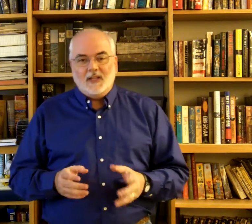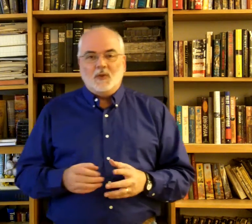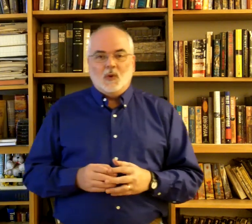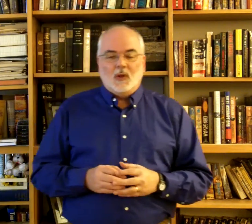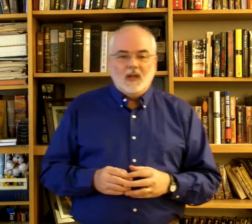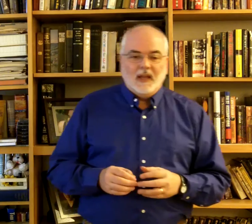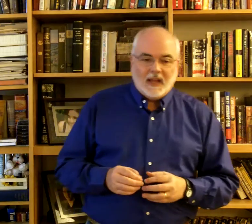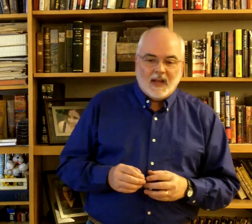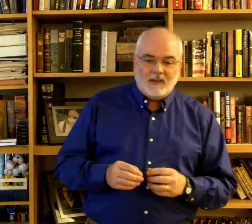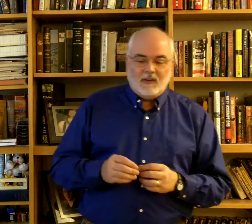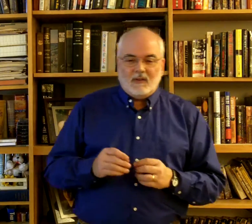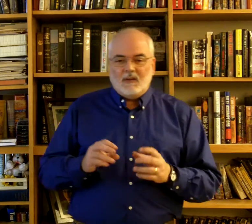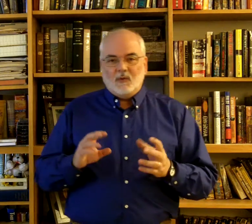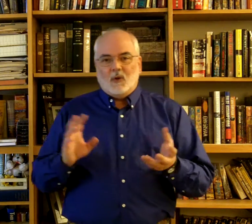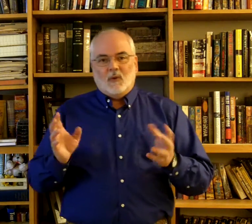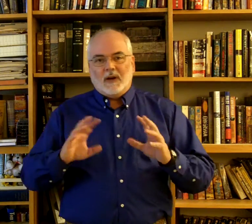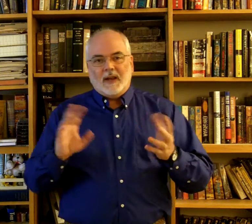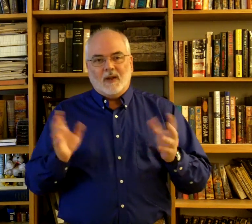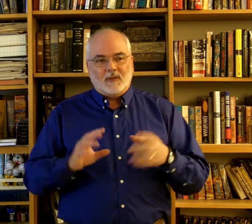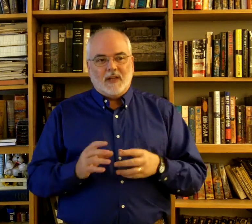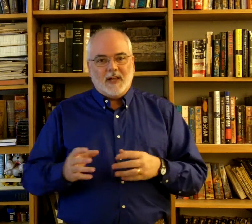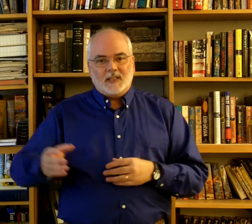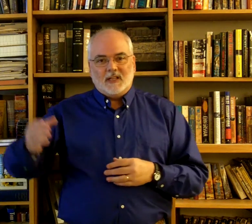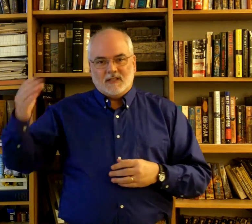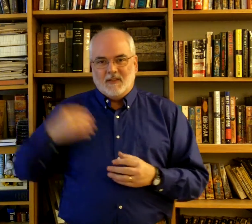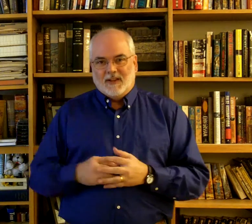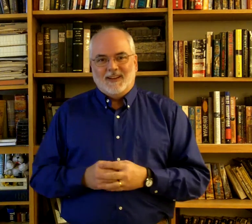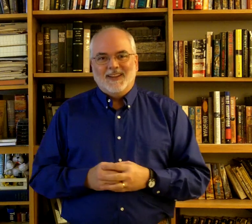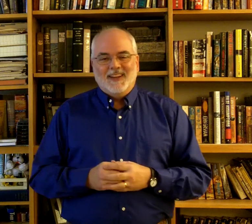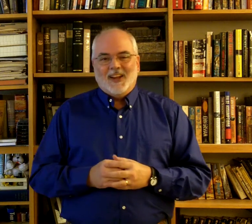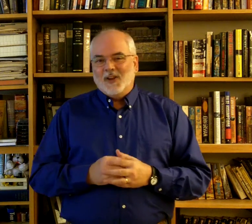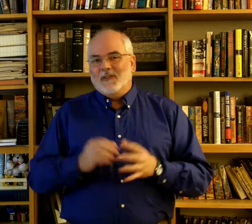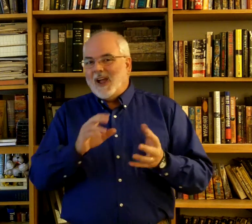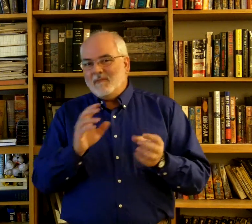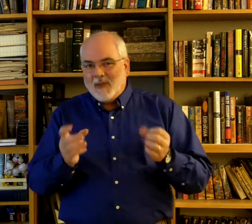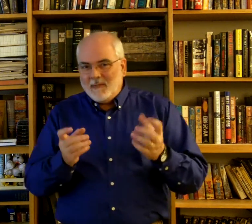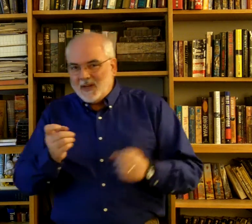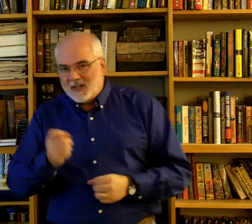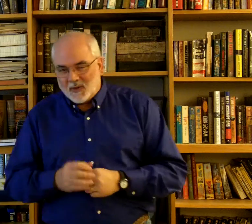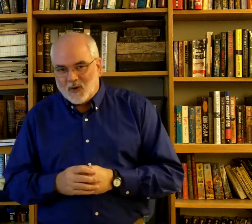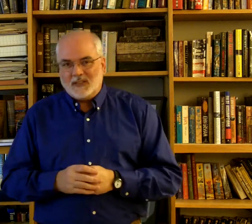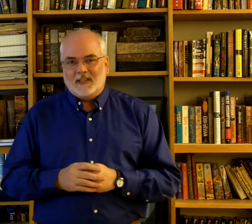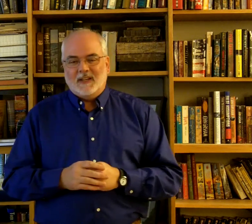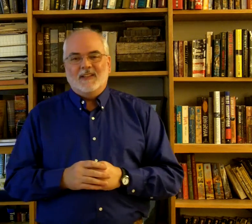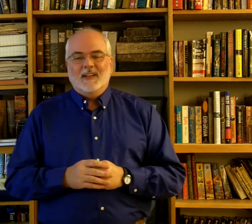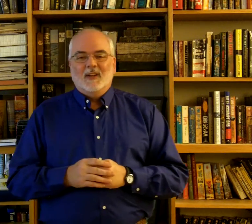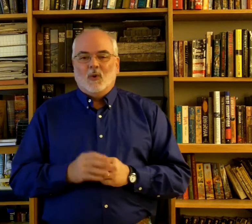school, and you don't want to count the days since then, and you've gotten maybe a little rusty, or